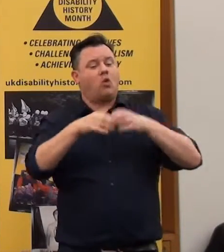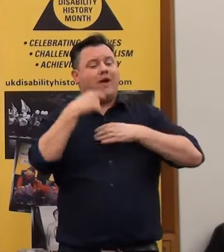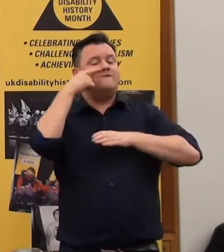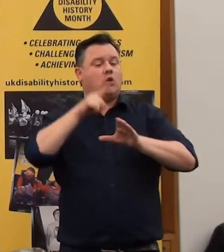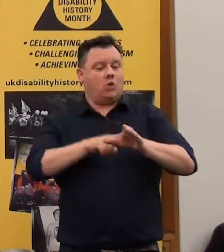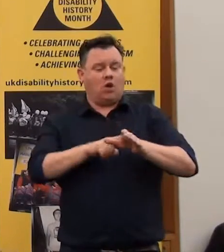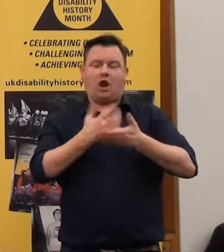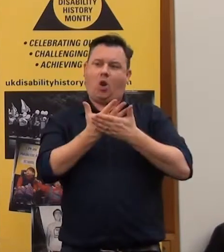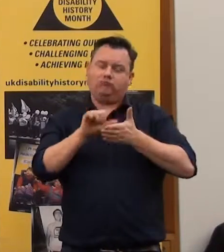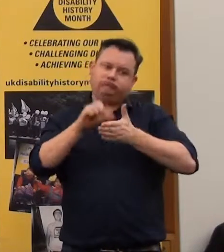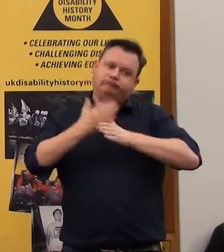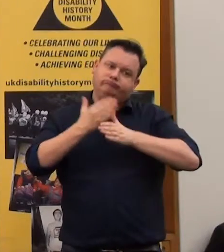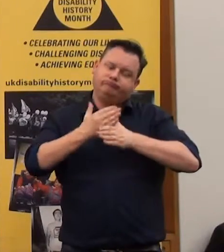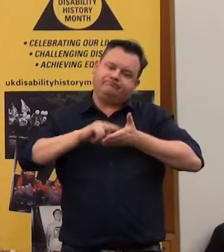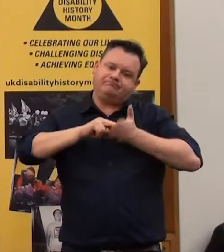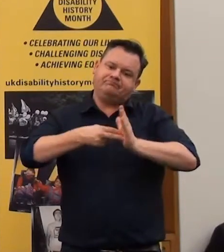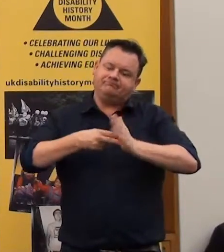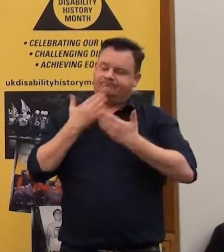does take an awful lot of hard work. you.